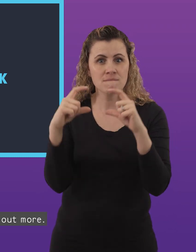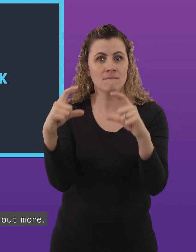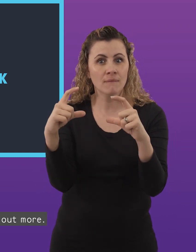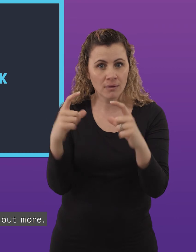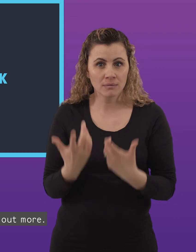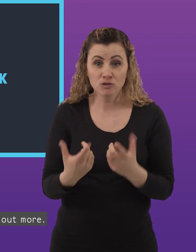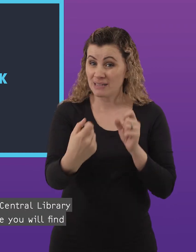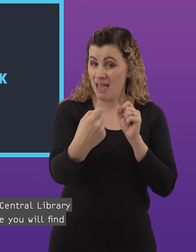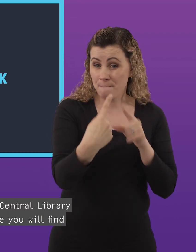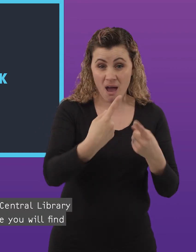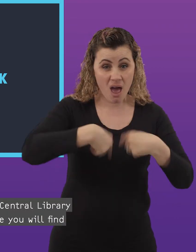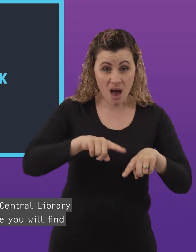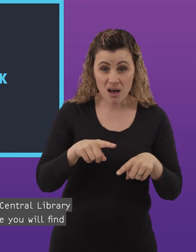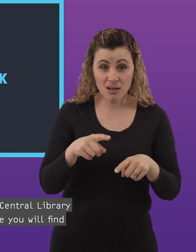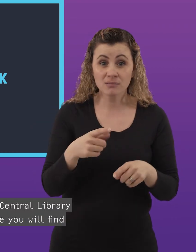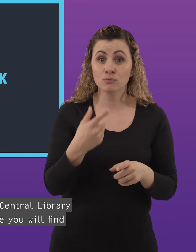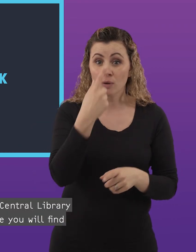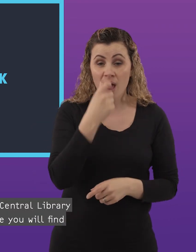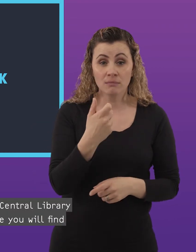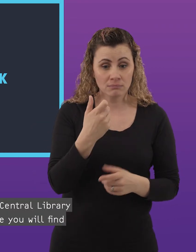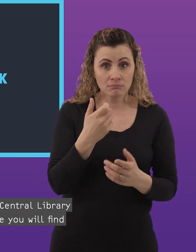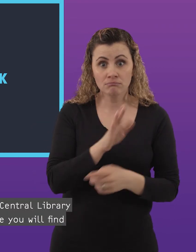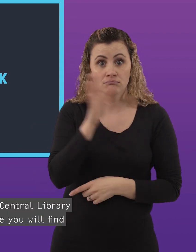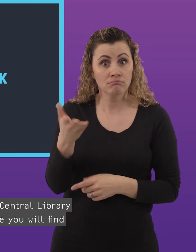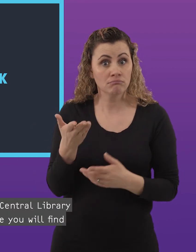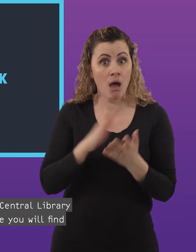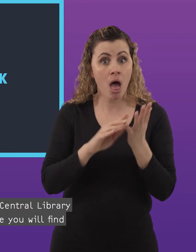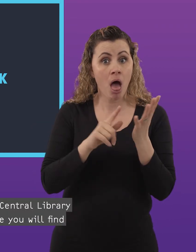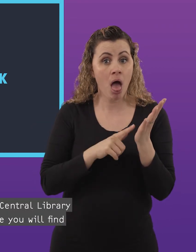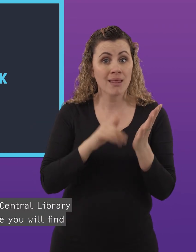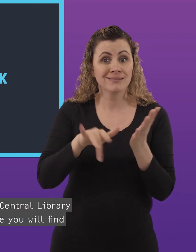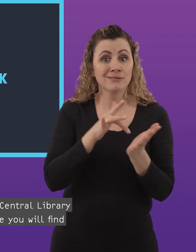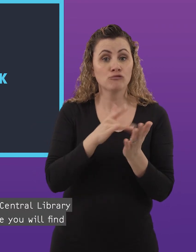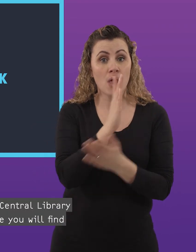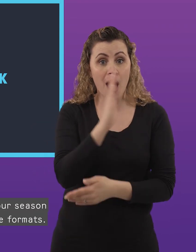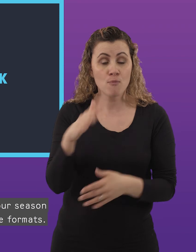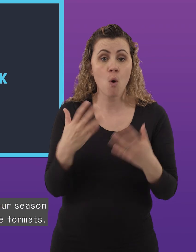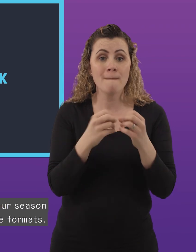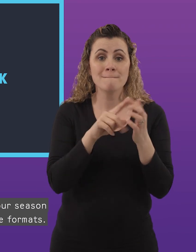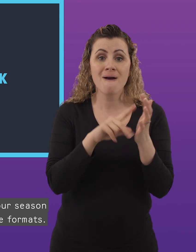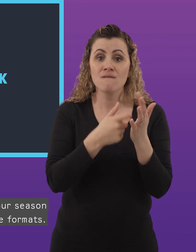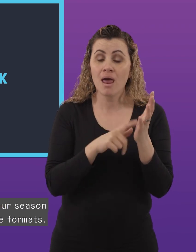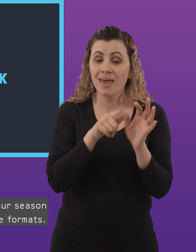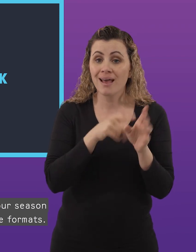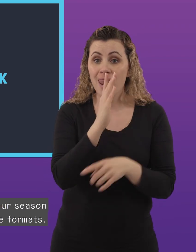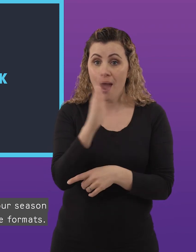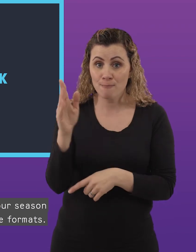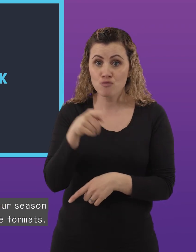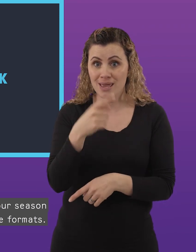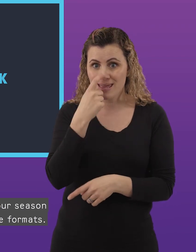more you can also head to whole central library or beverly library where you will find reference copies of our season guides in all of these